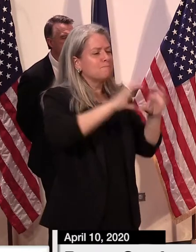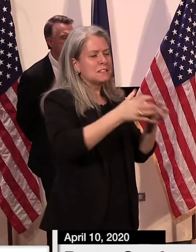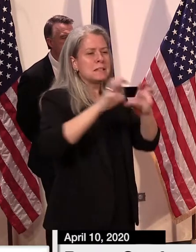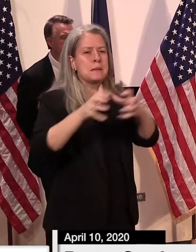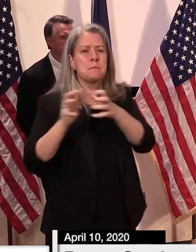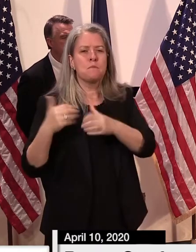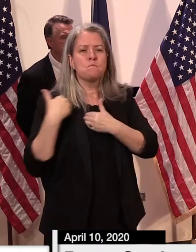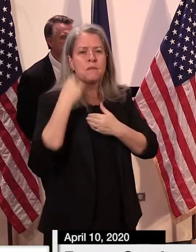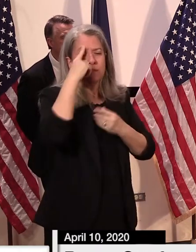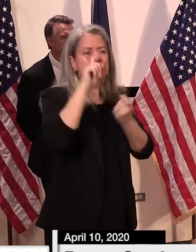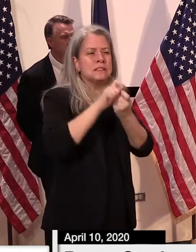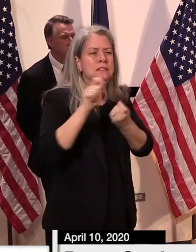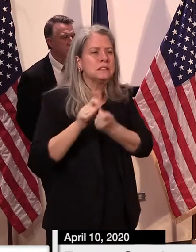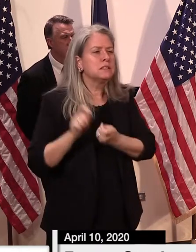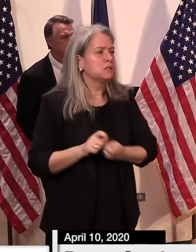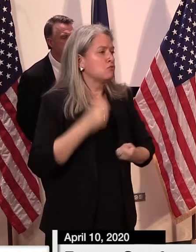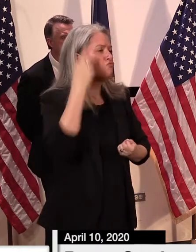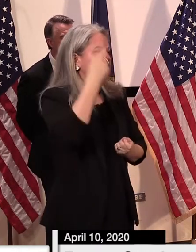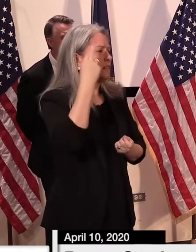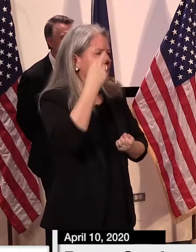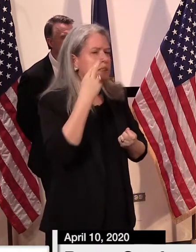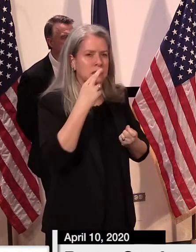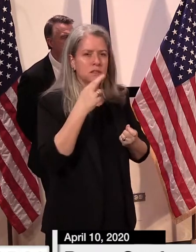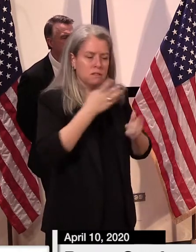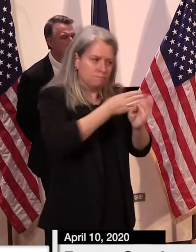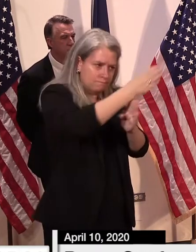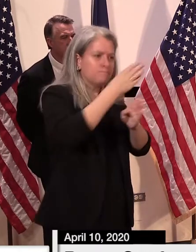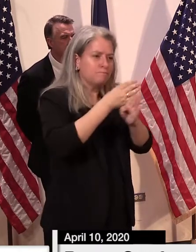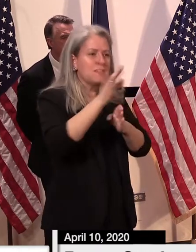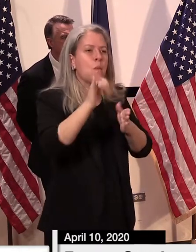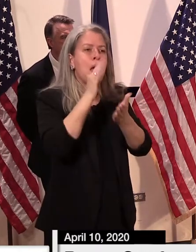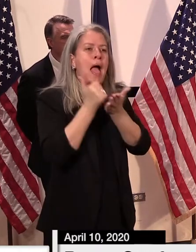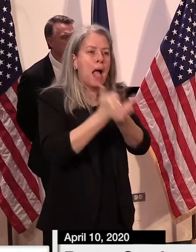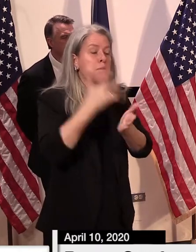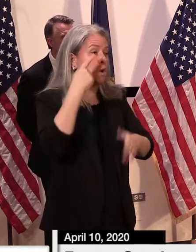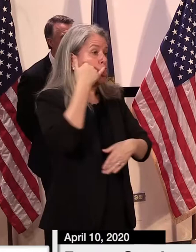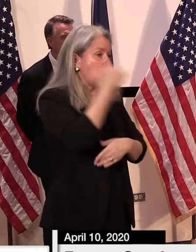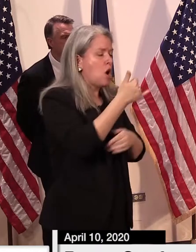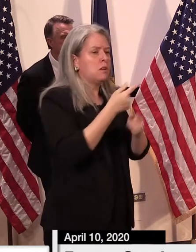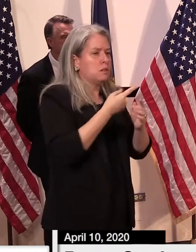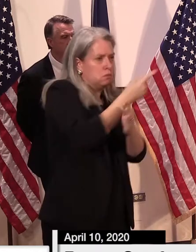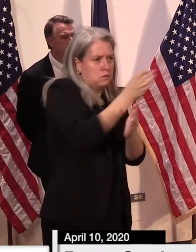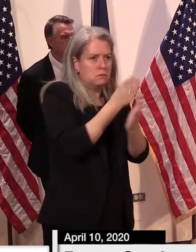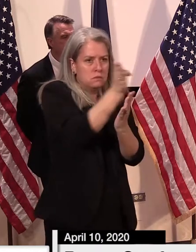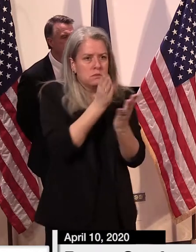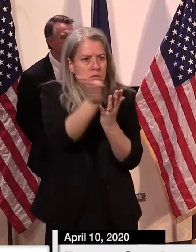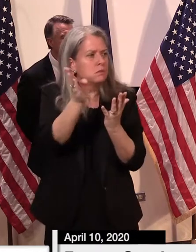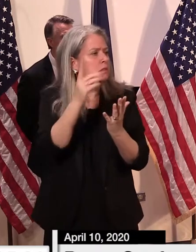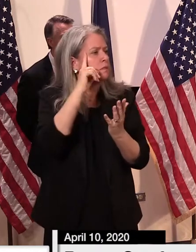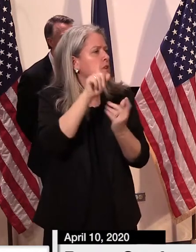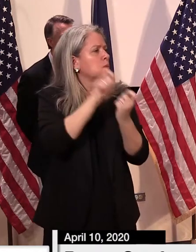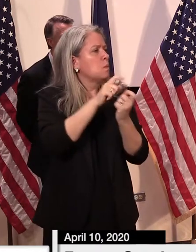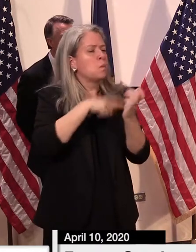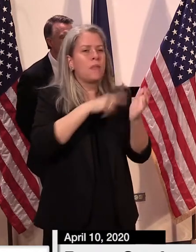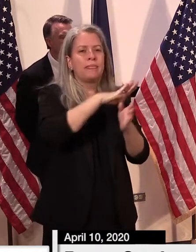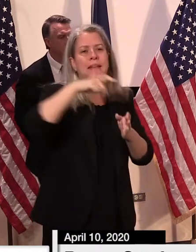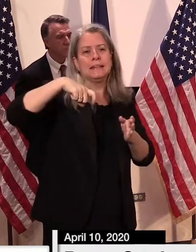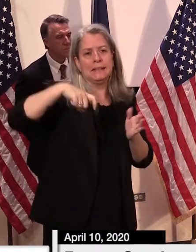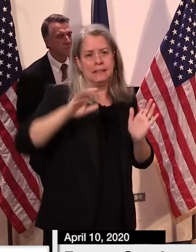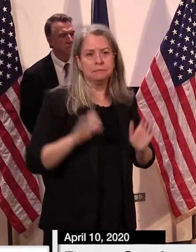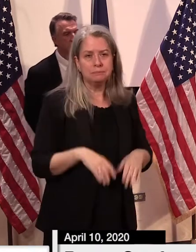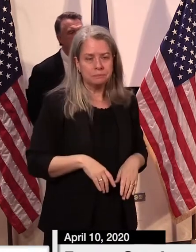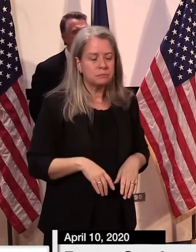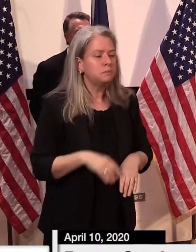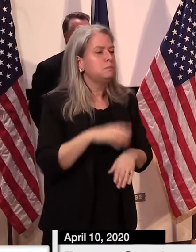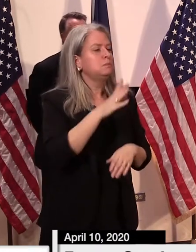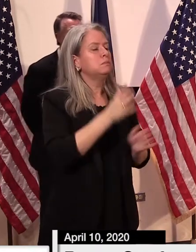are spinning up at the moment, and we will add to those as we go forward. We are instituting, and this is an